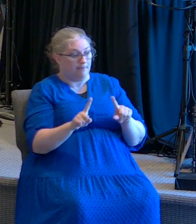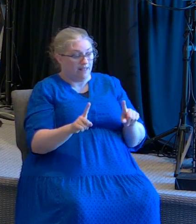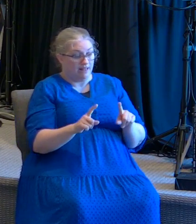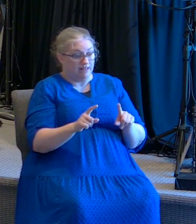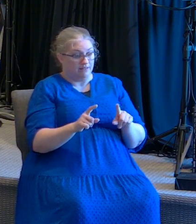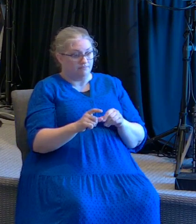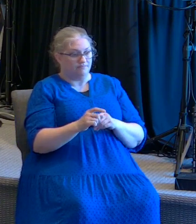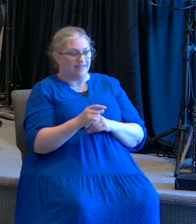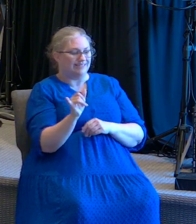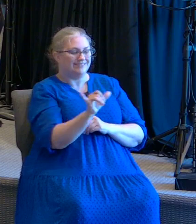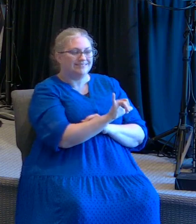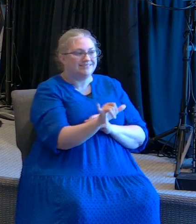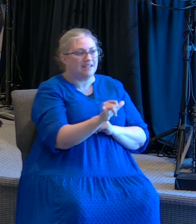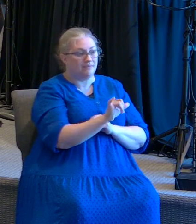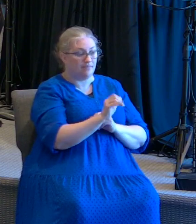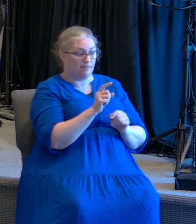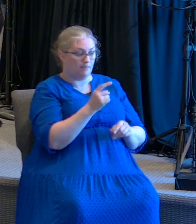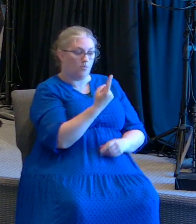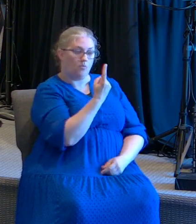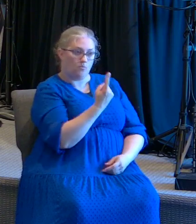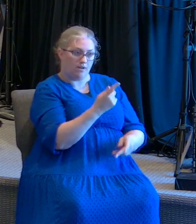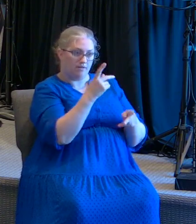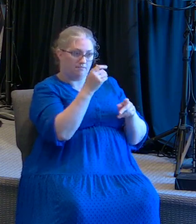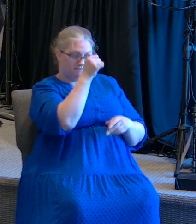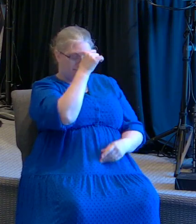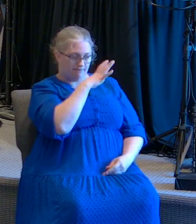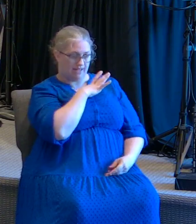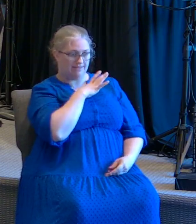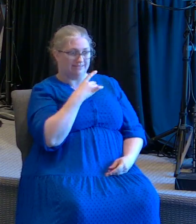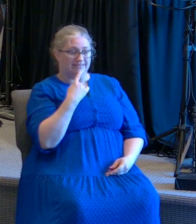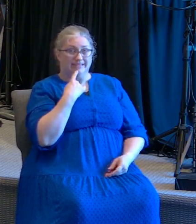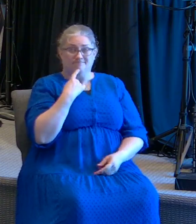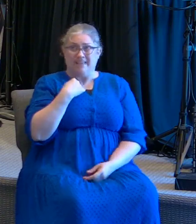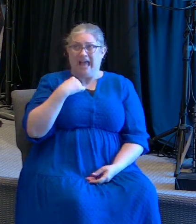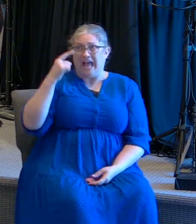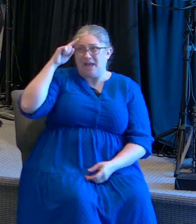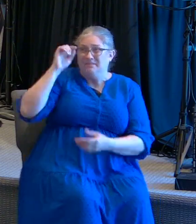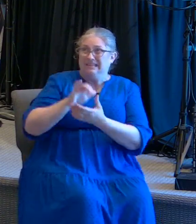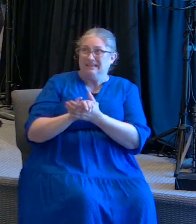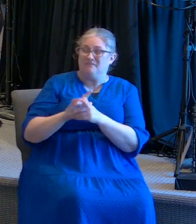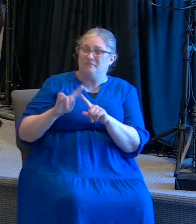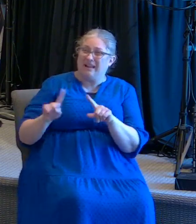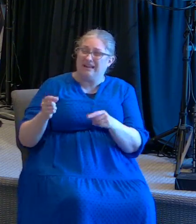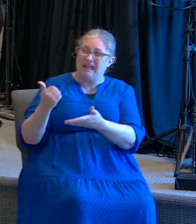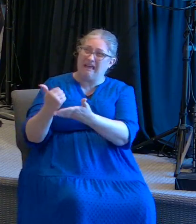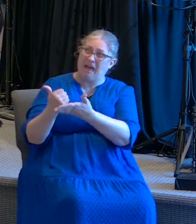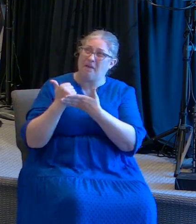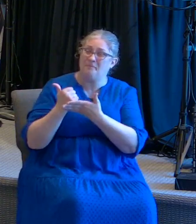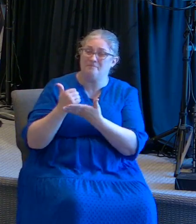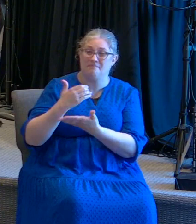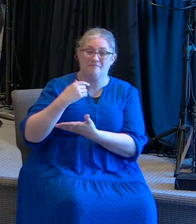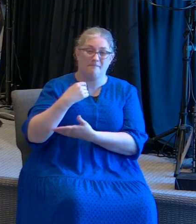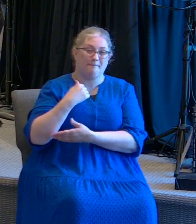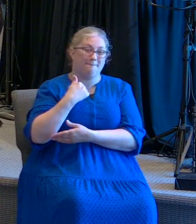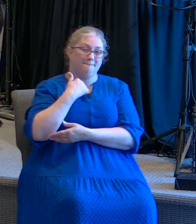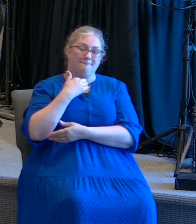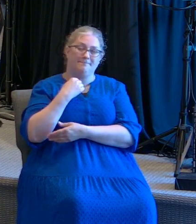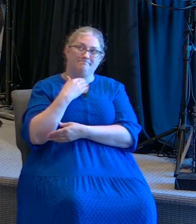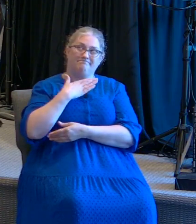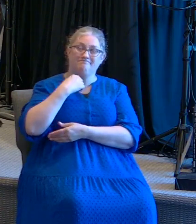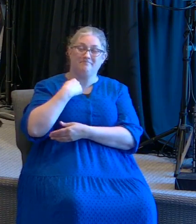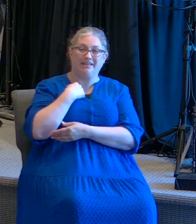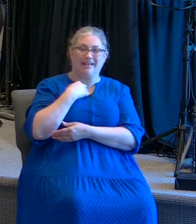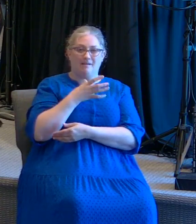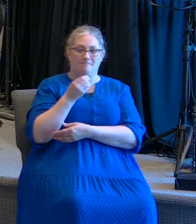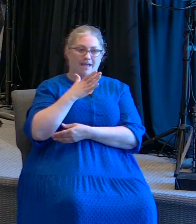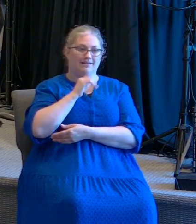my unbelief. He said, yo creo pero ayuda mi incredulidad, dice la Biblia de un hombre. He said, I have some faith. Él dice, tengo